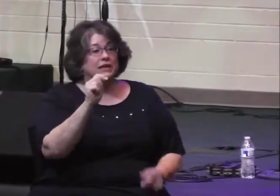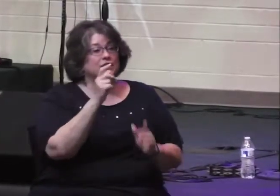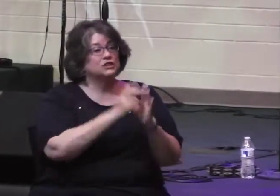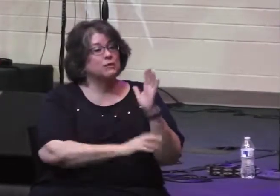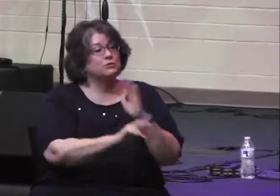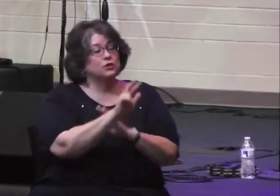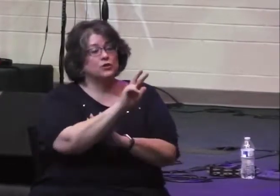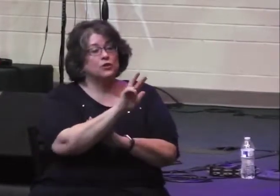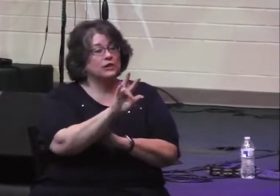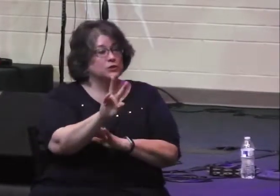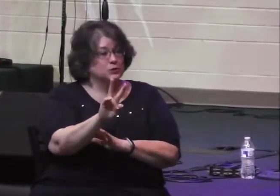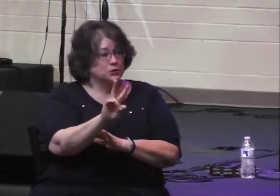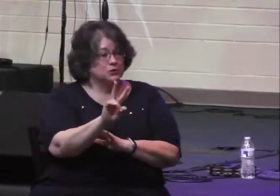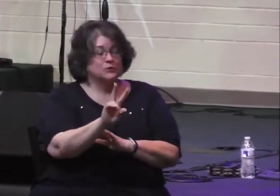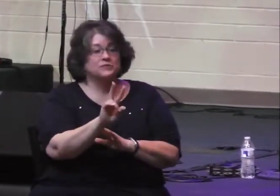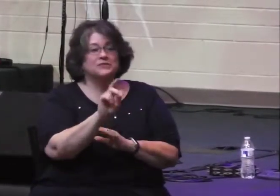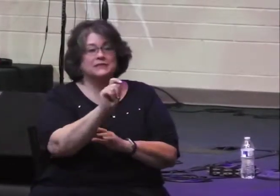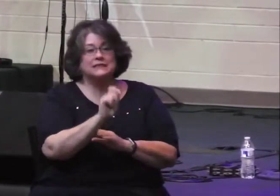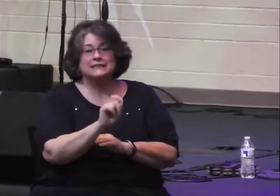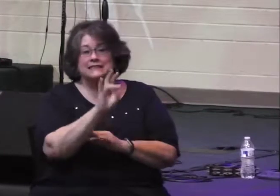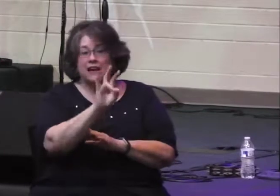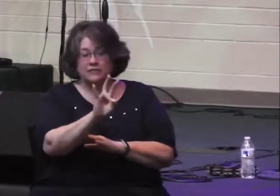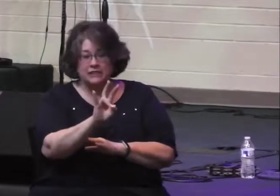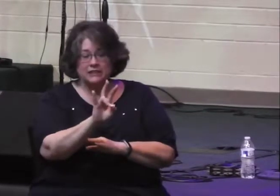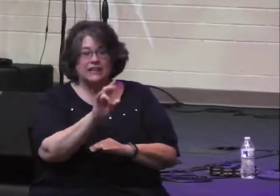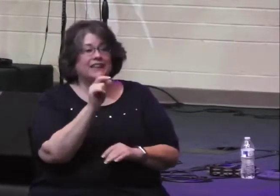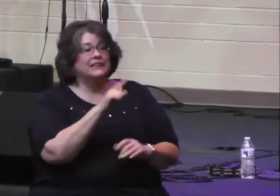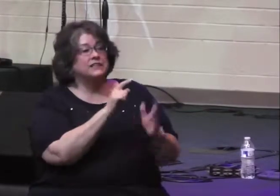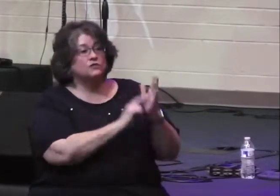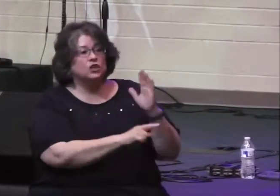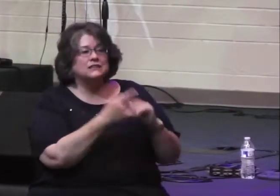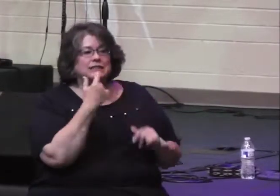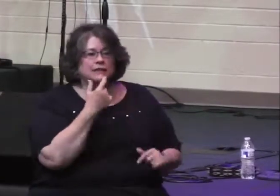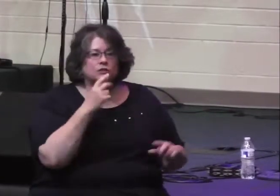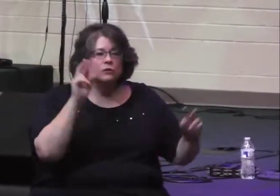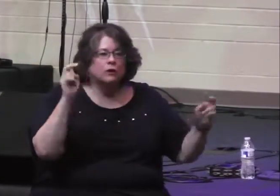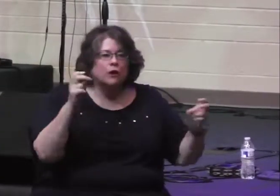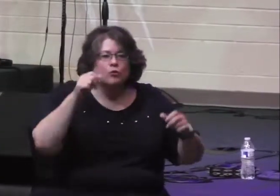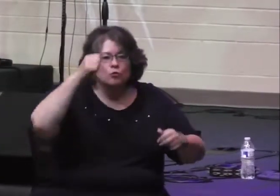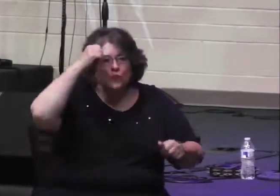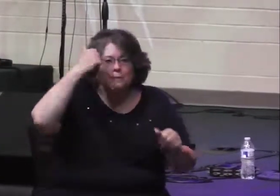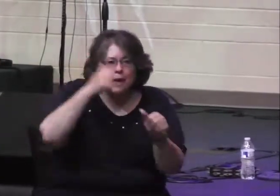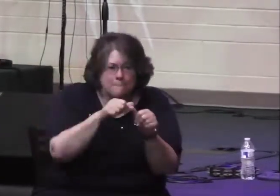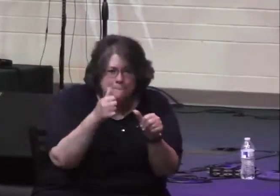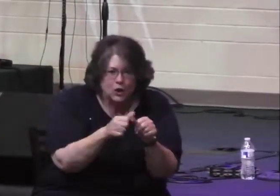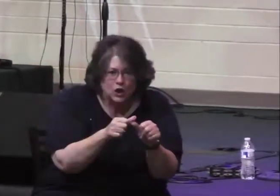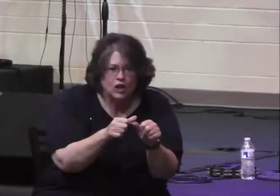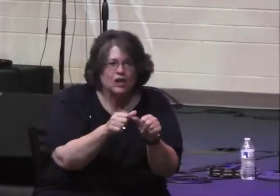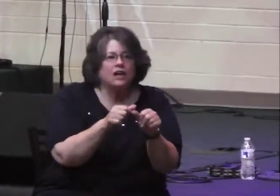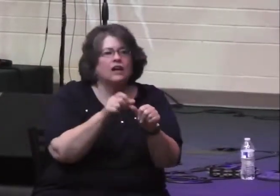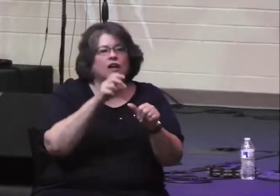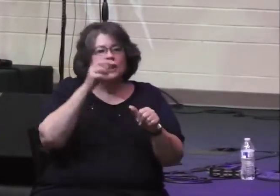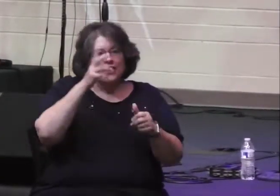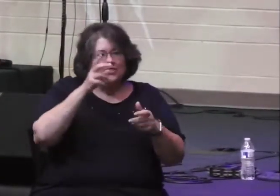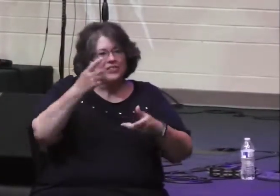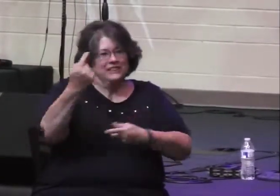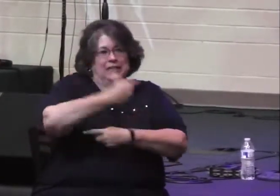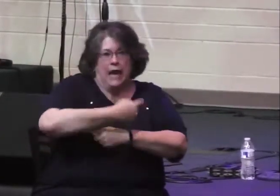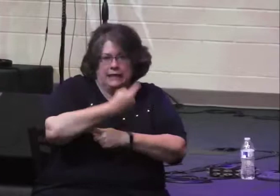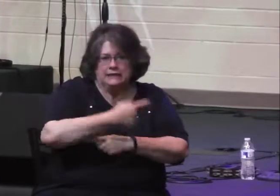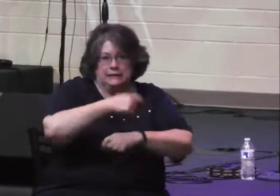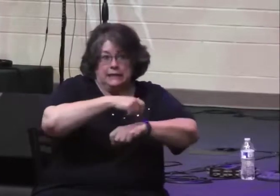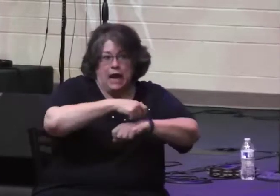.7. You can see it on the screen here. It urges us by saying, remember the days of old.